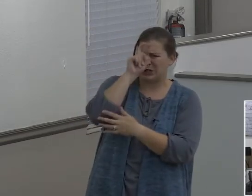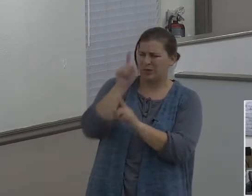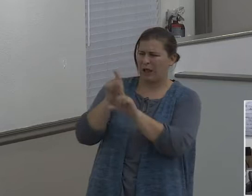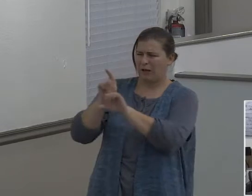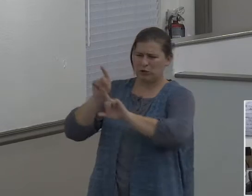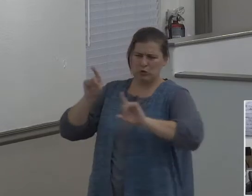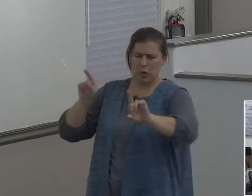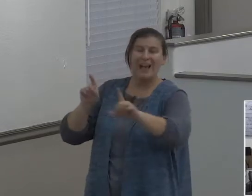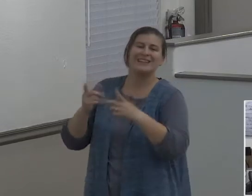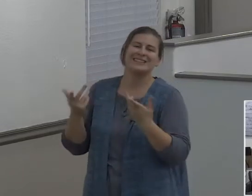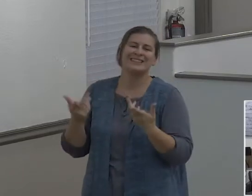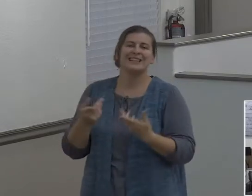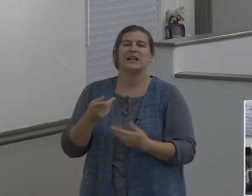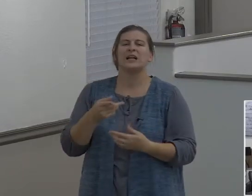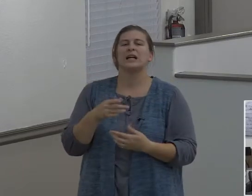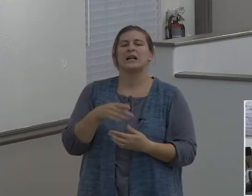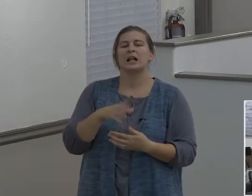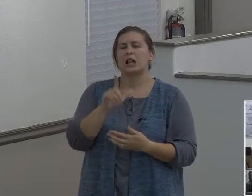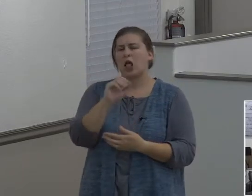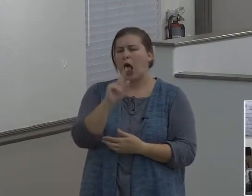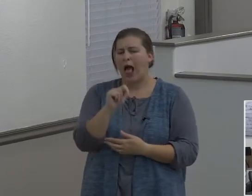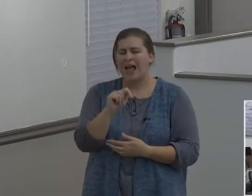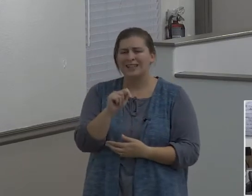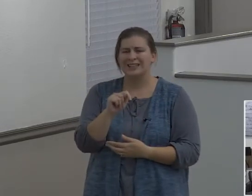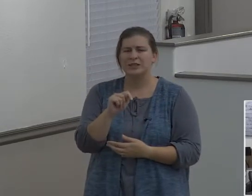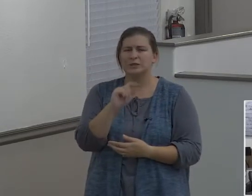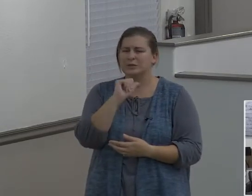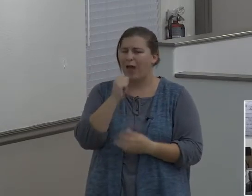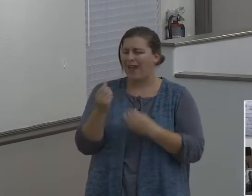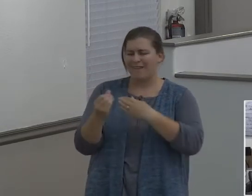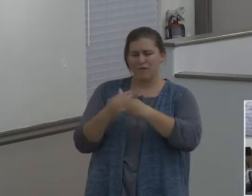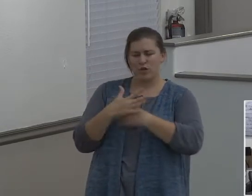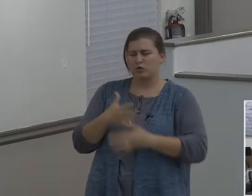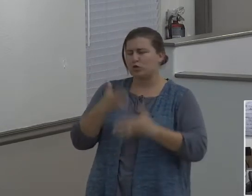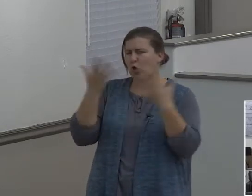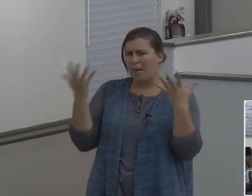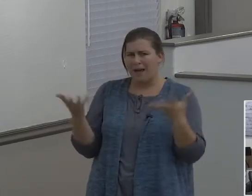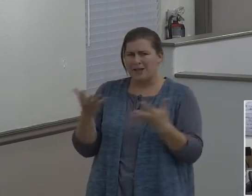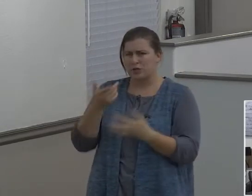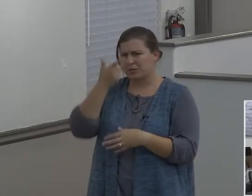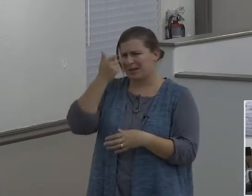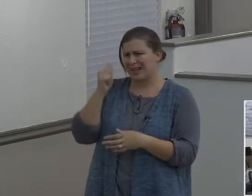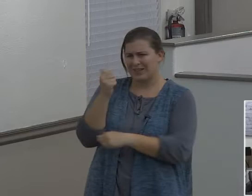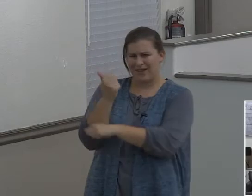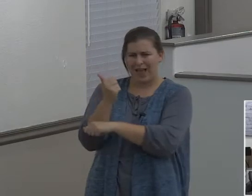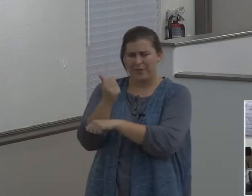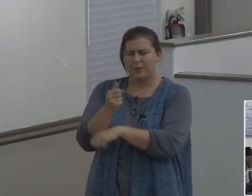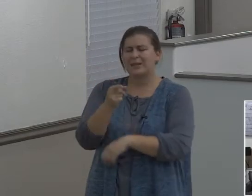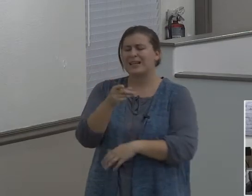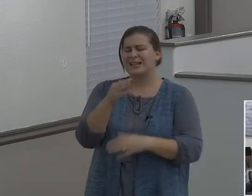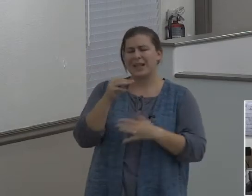impressionable young boy. He's a full grown, mature adult,